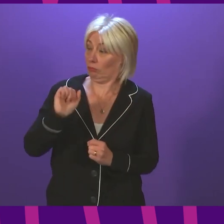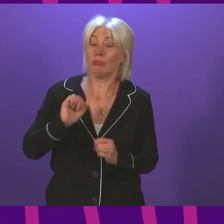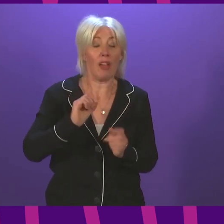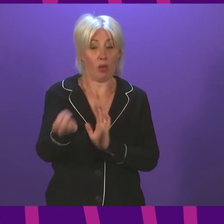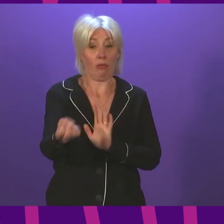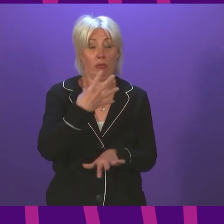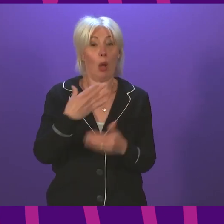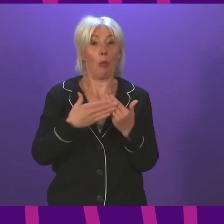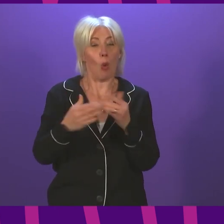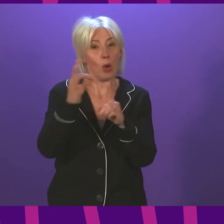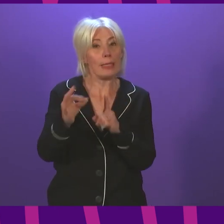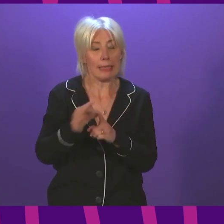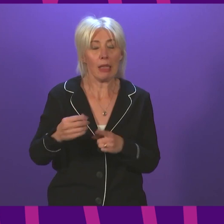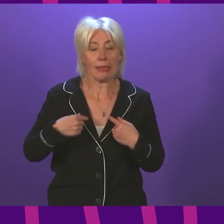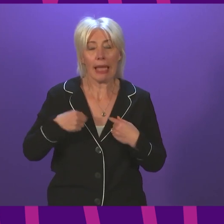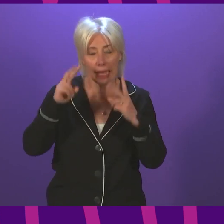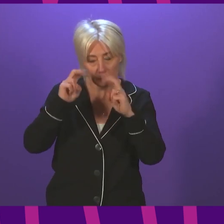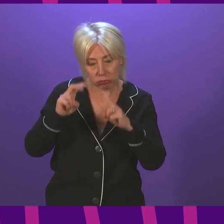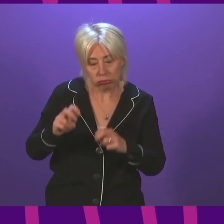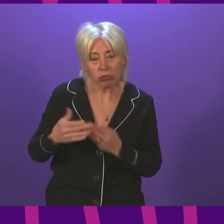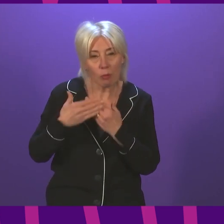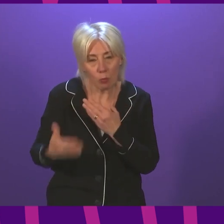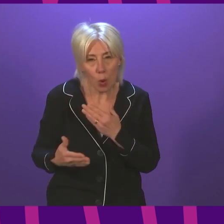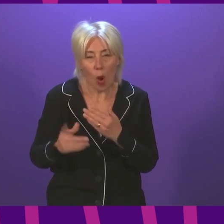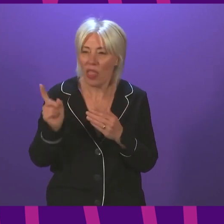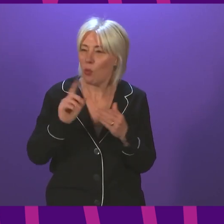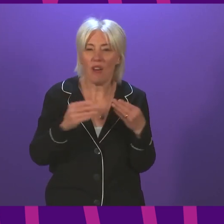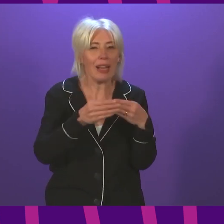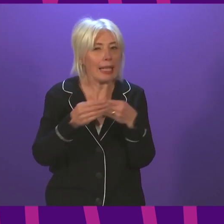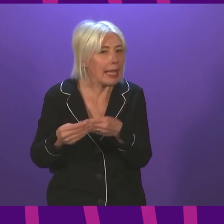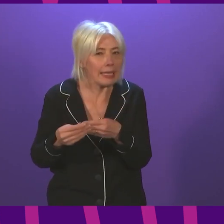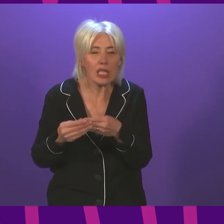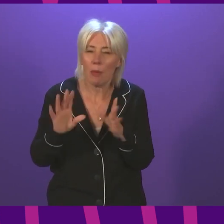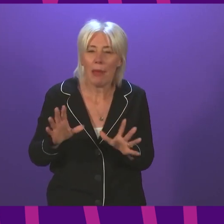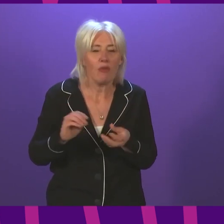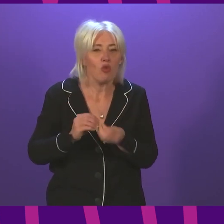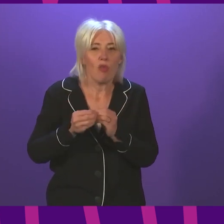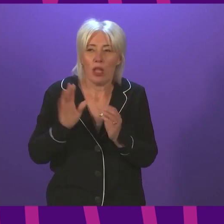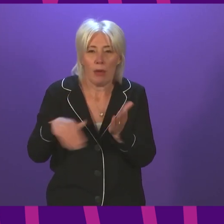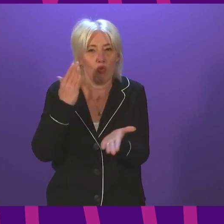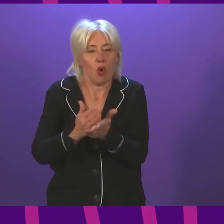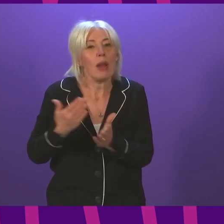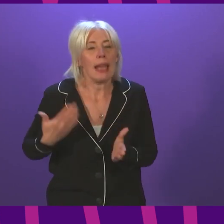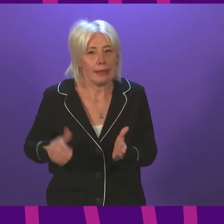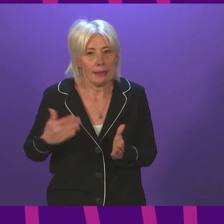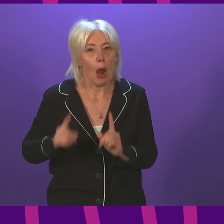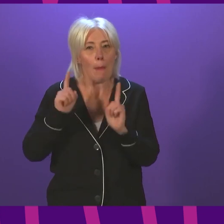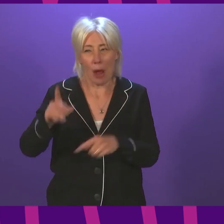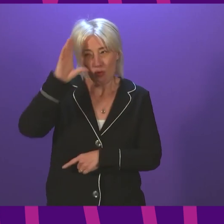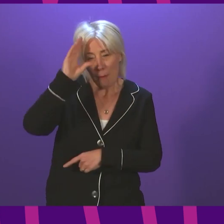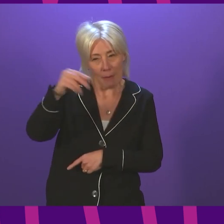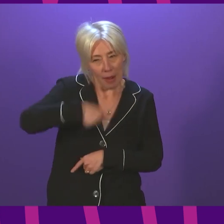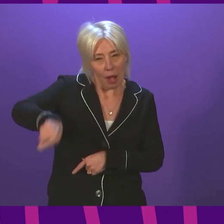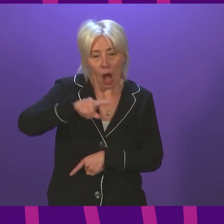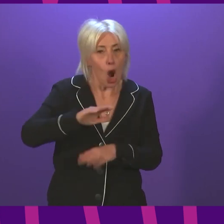send me details of this to look into it further and issue whatever guidance we may deem necessary as a result of that. would remind the Chamber though that there are currently